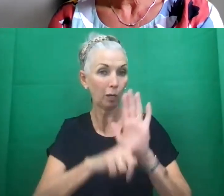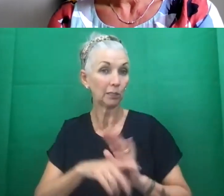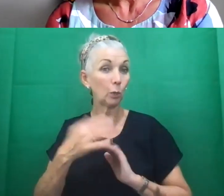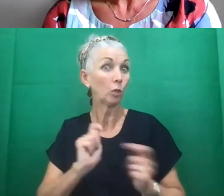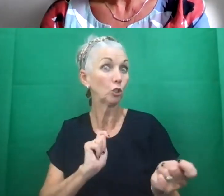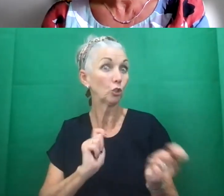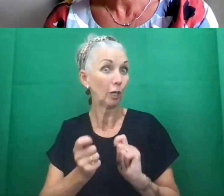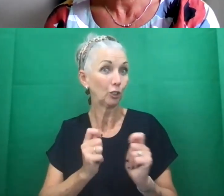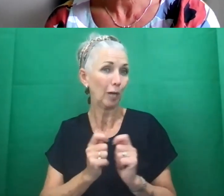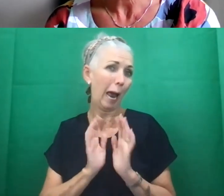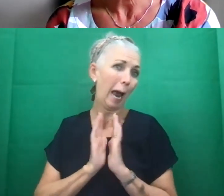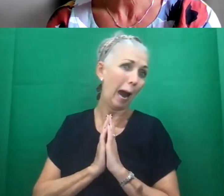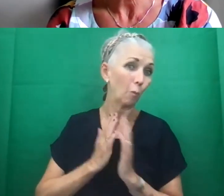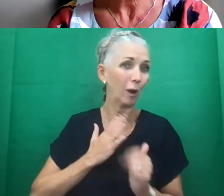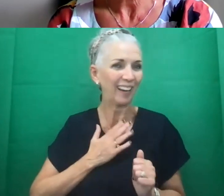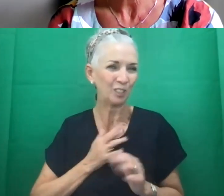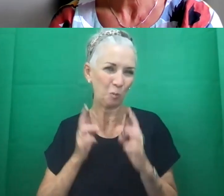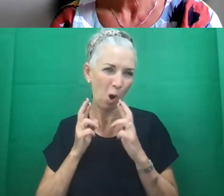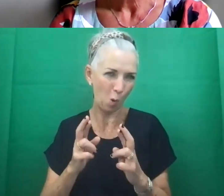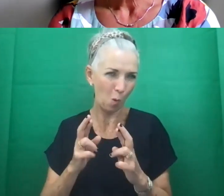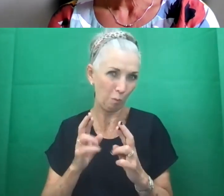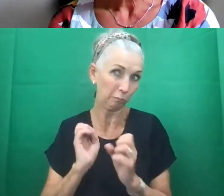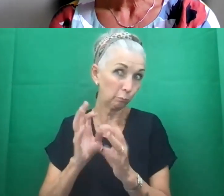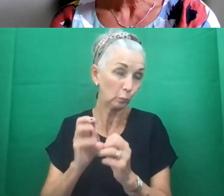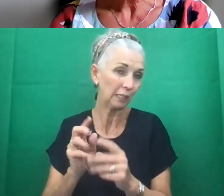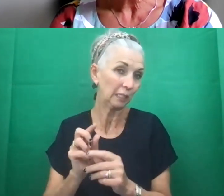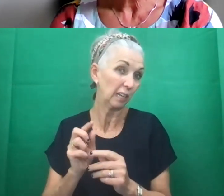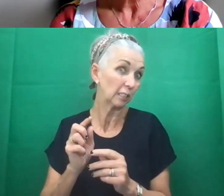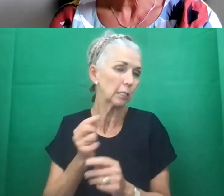would like to hope that it did have some effect. But you're never quite sure.